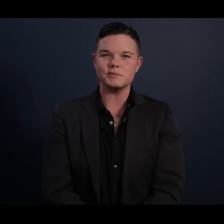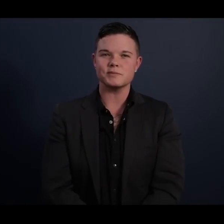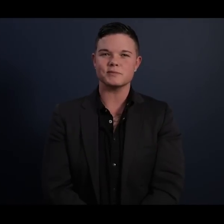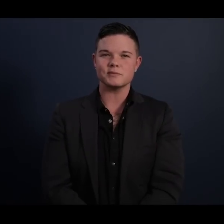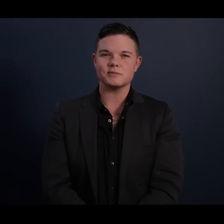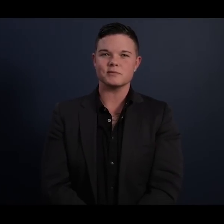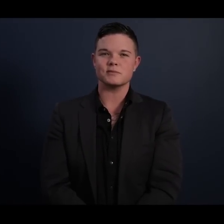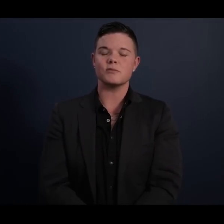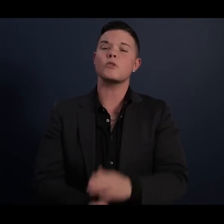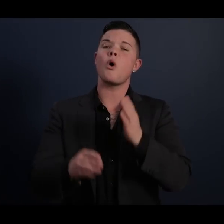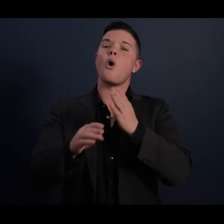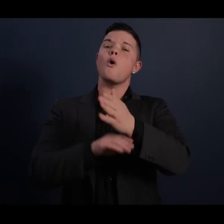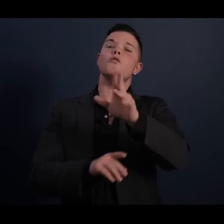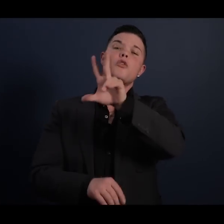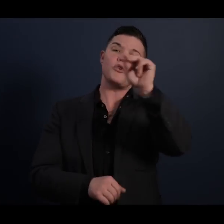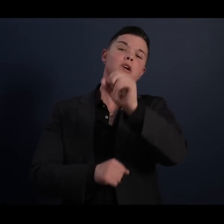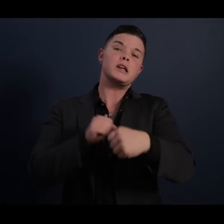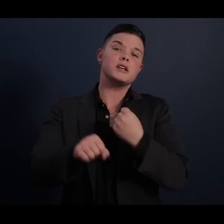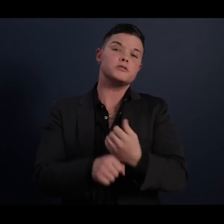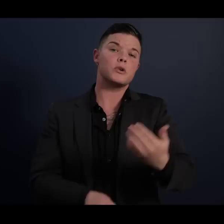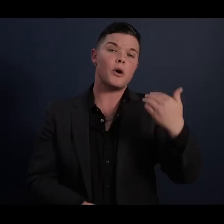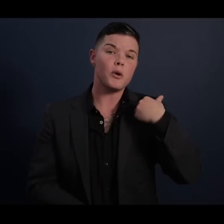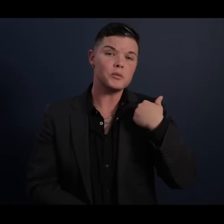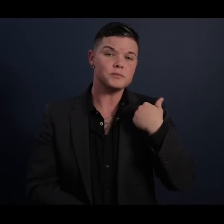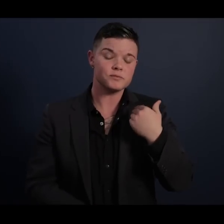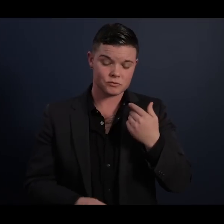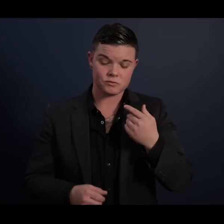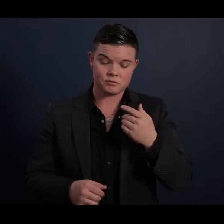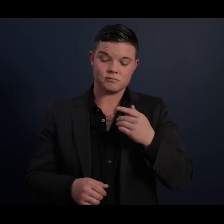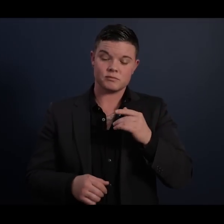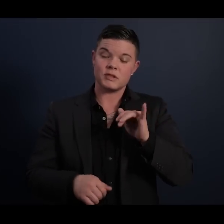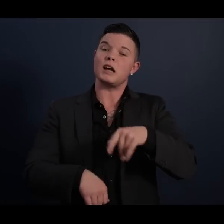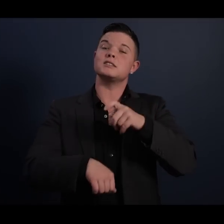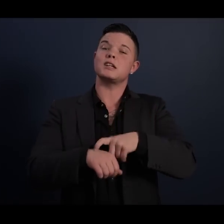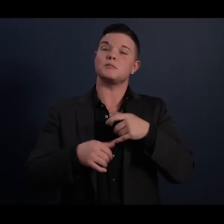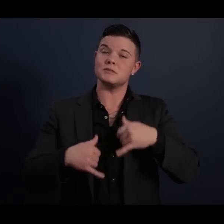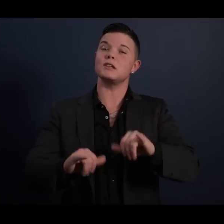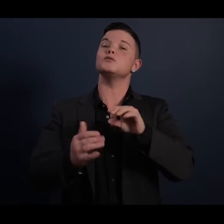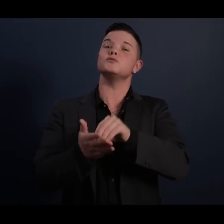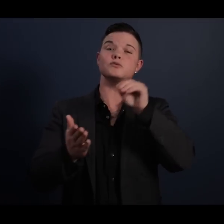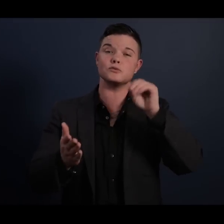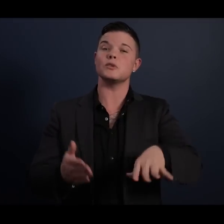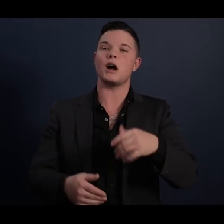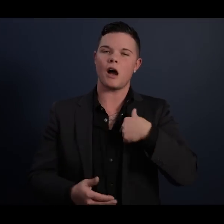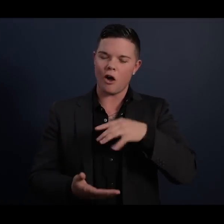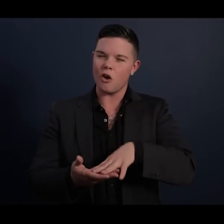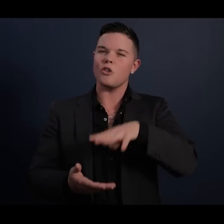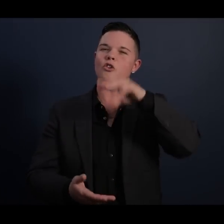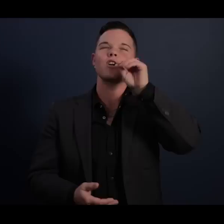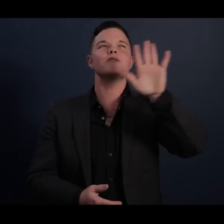Over 30 years ago, while still a student, I learned of Nelson Mandela